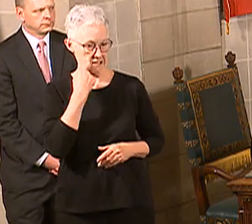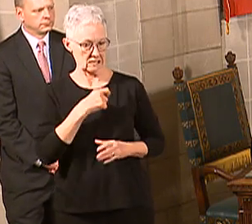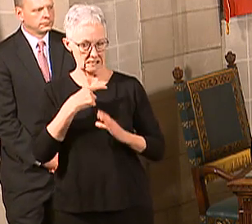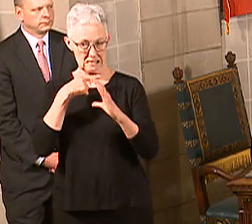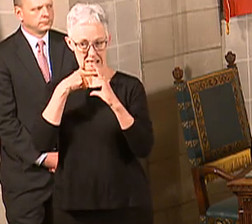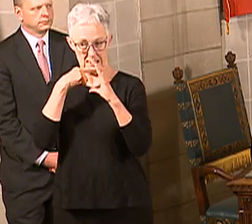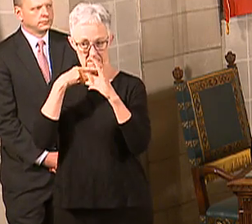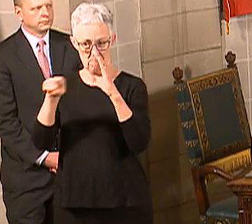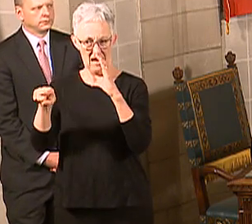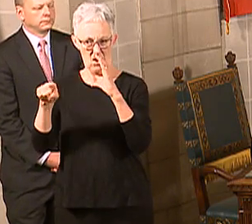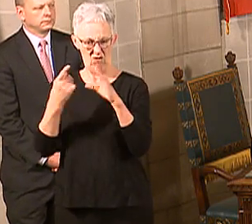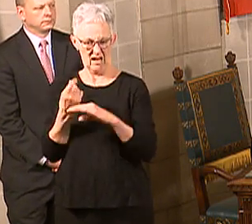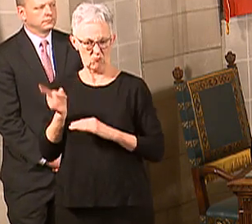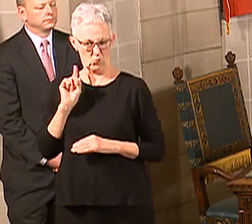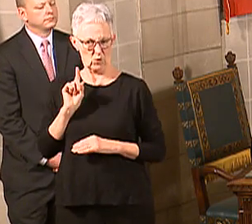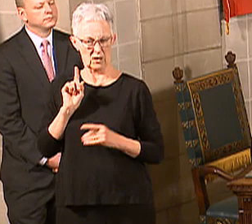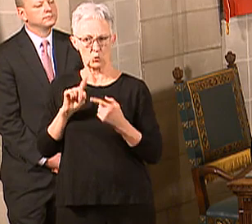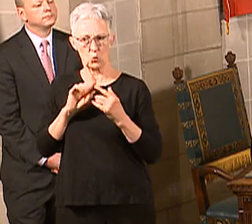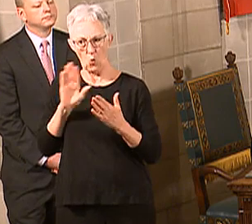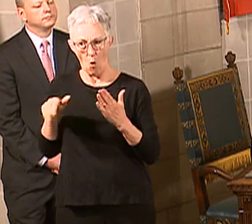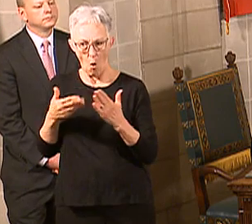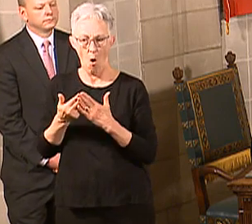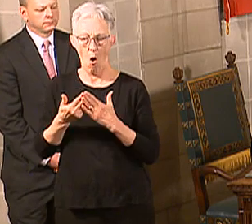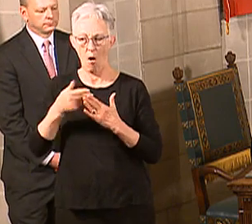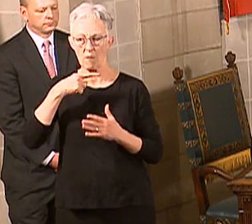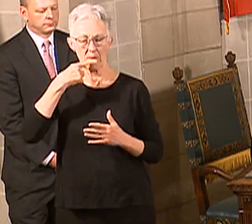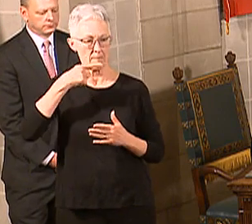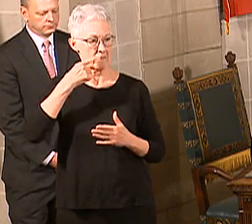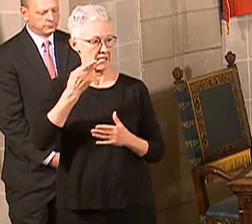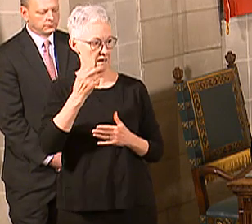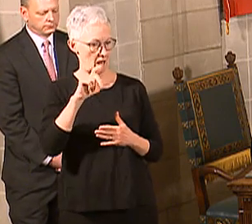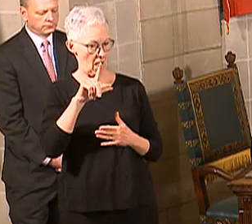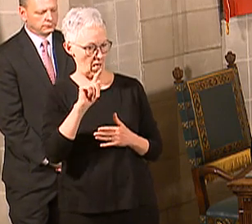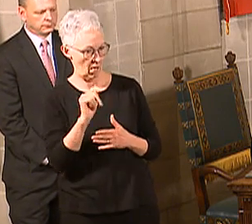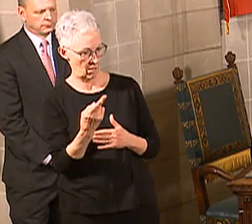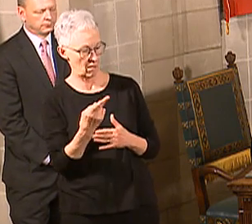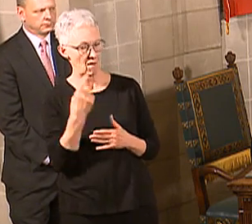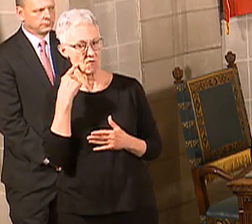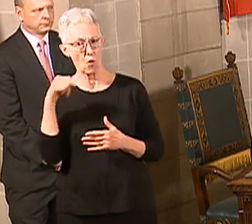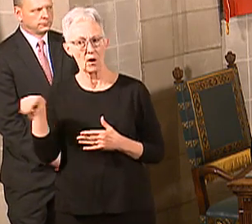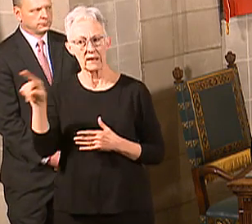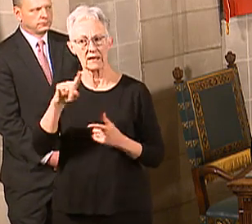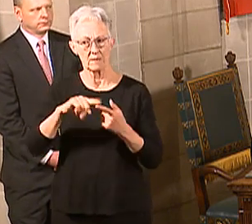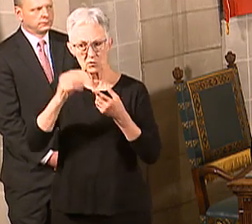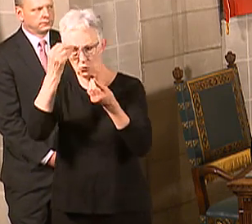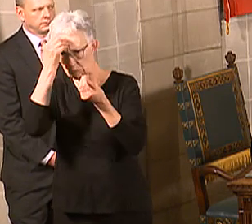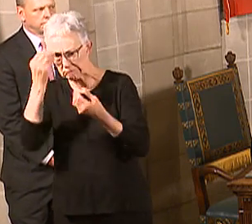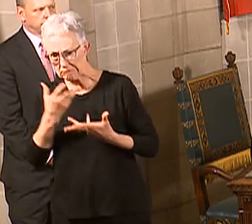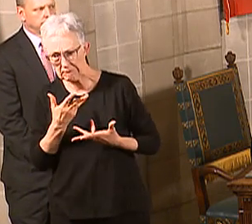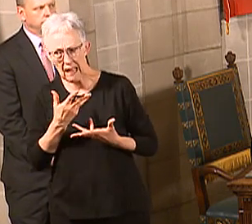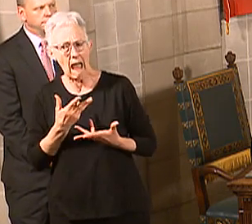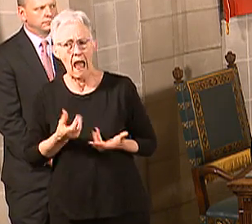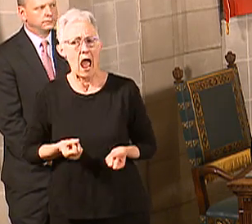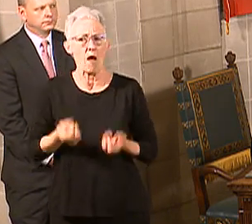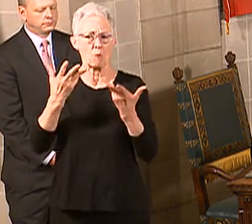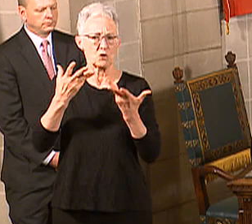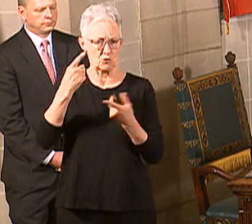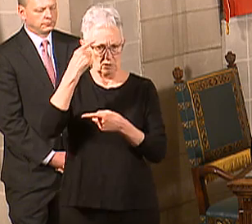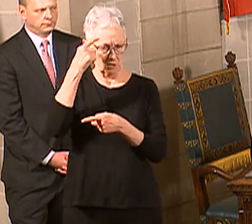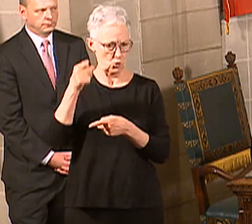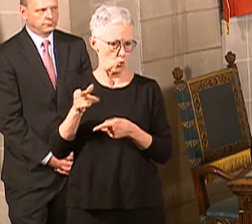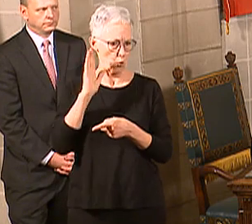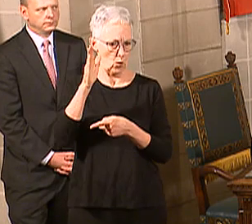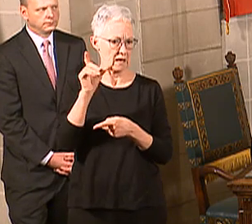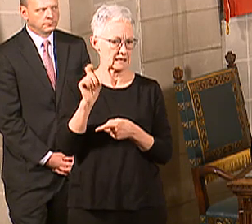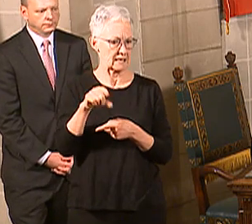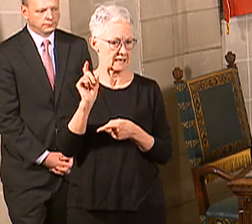to work with their communities on what their needs are going to be on a monthly basis during peak, so asking them what they think their need is going to be.